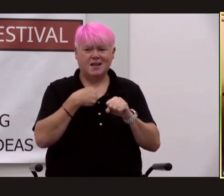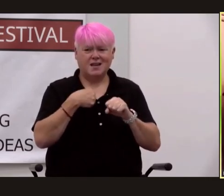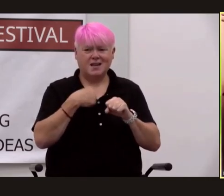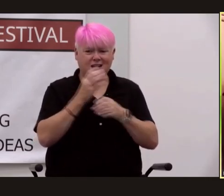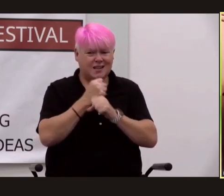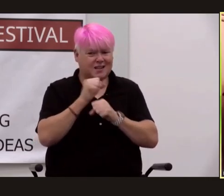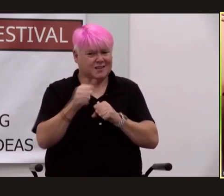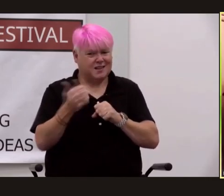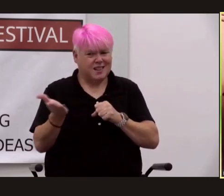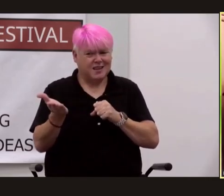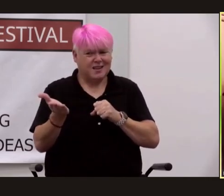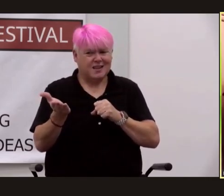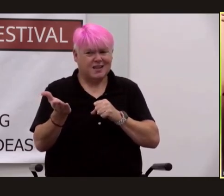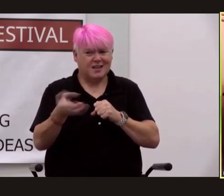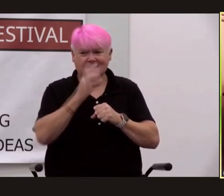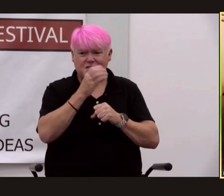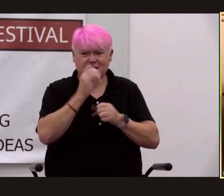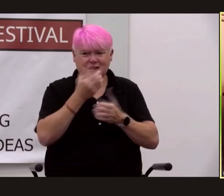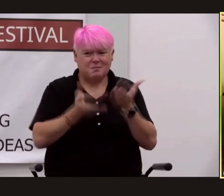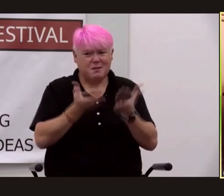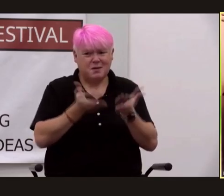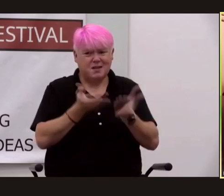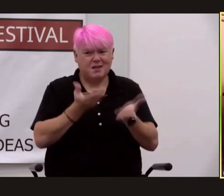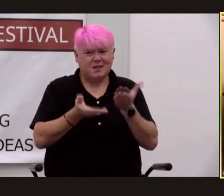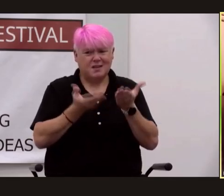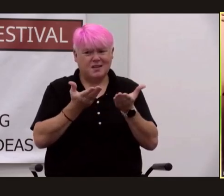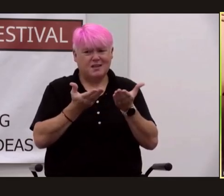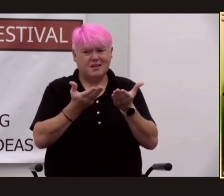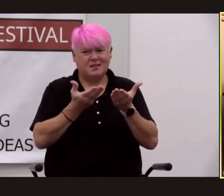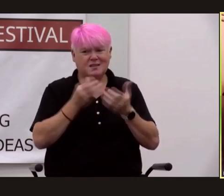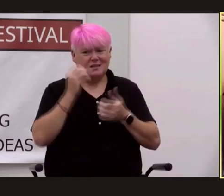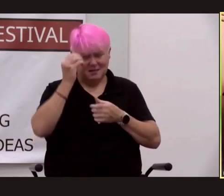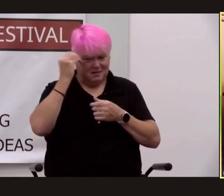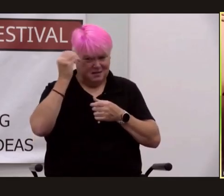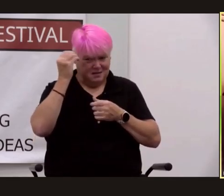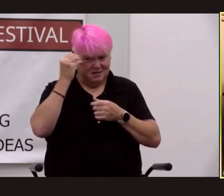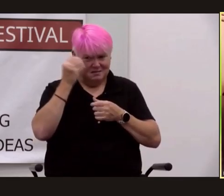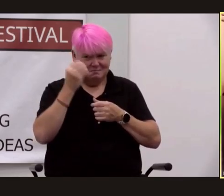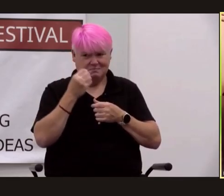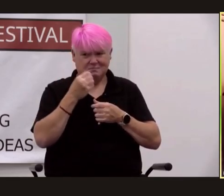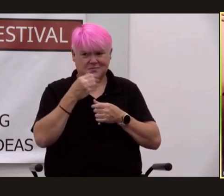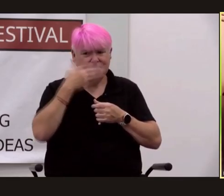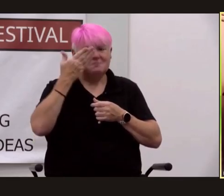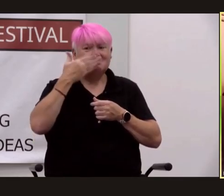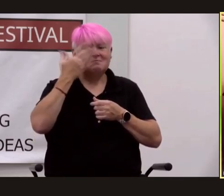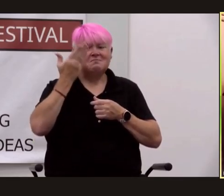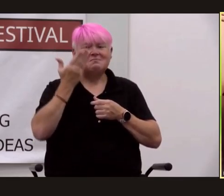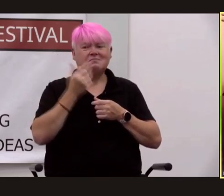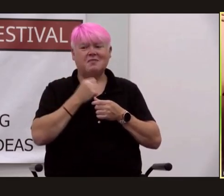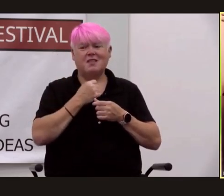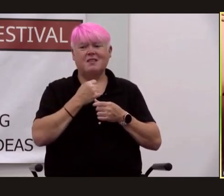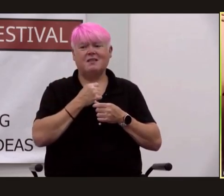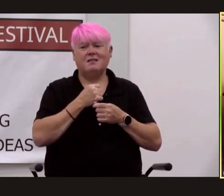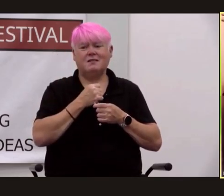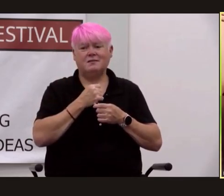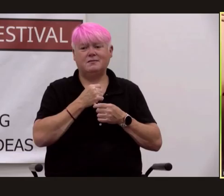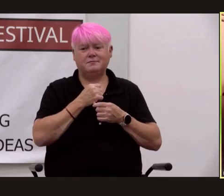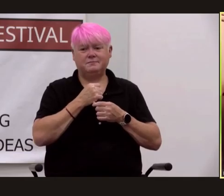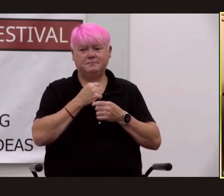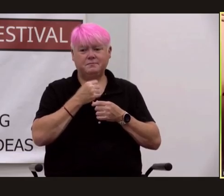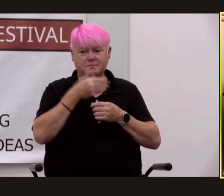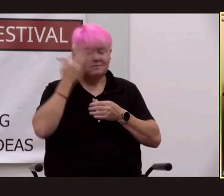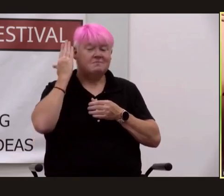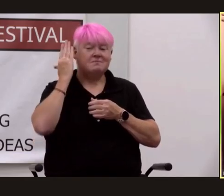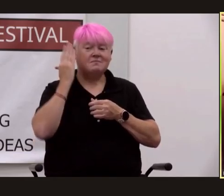anything a a drink maybe robbie snorted pulling mucus back up his nose he shook his head